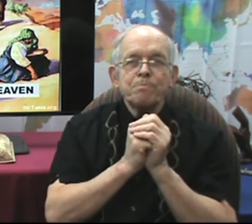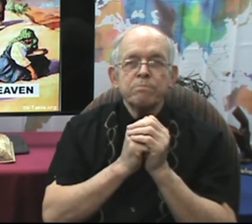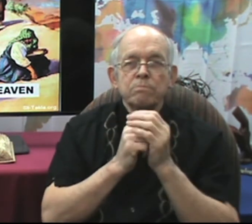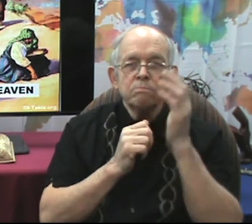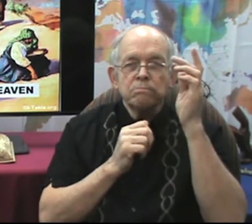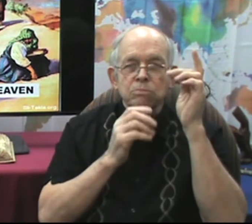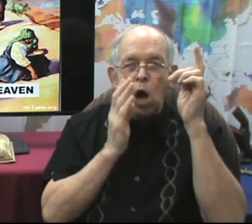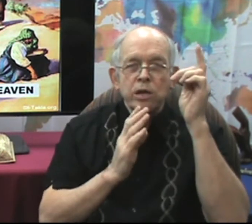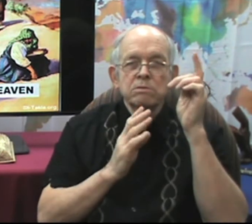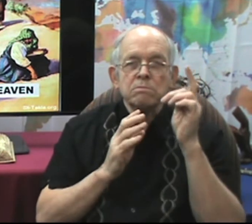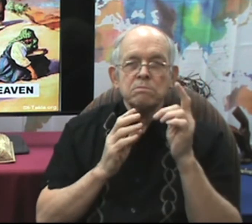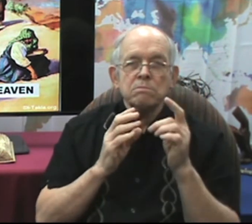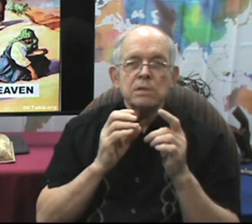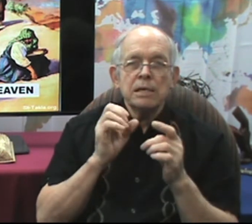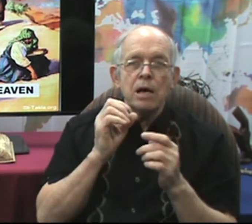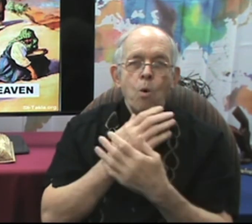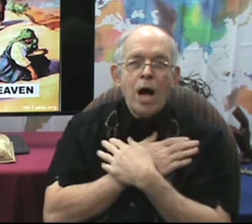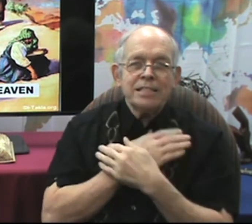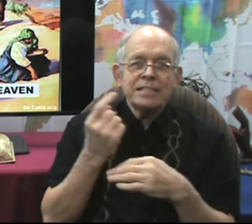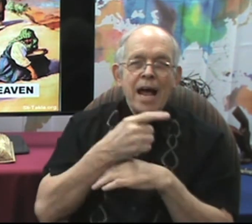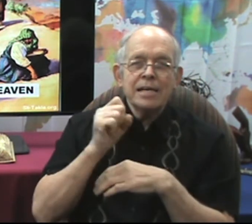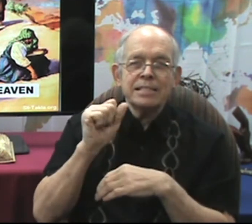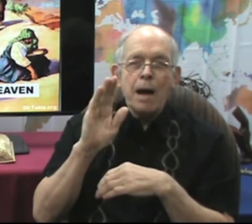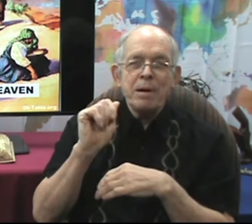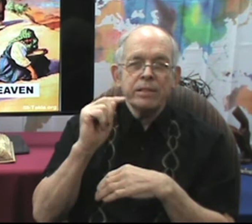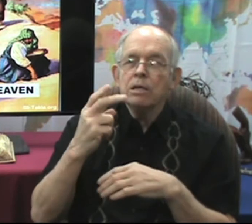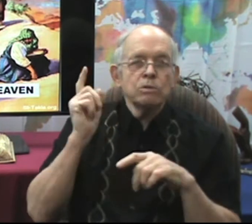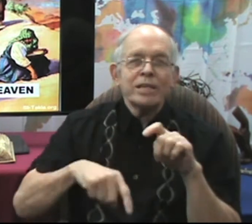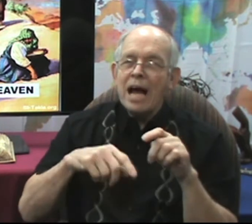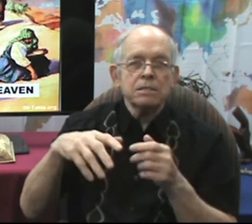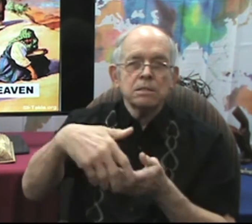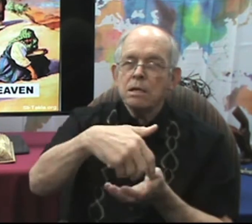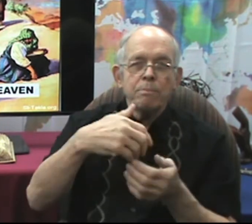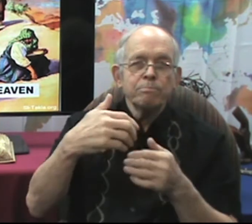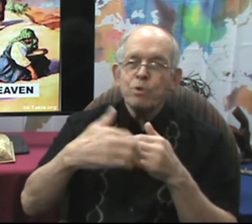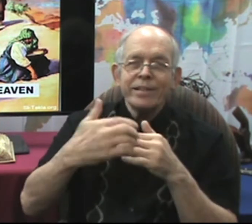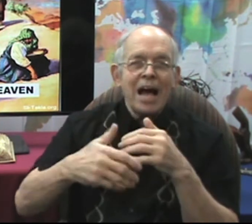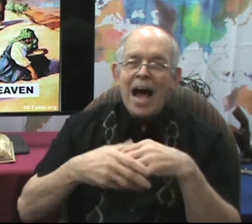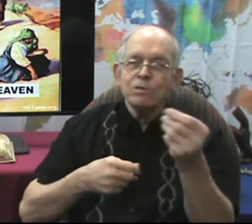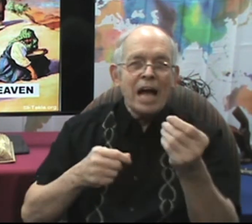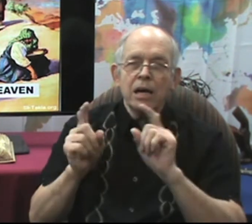We can't drive a car. We can't What's the terrible. Because, at the outside.